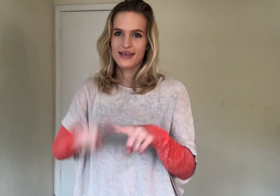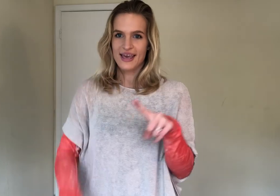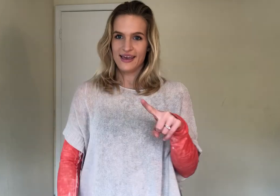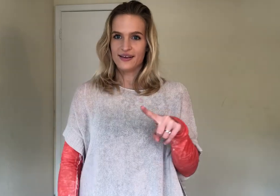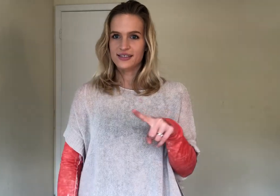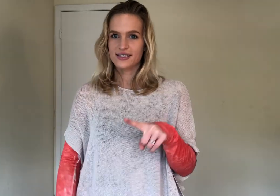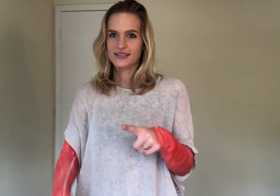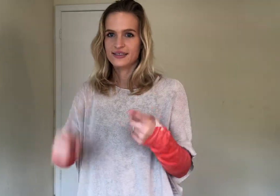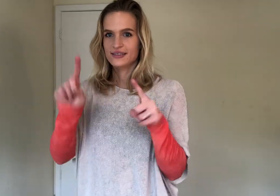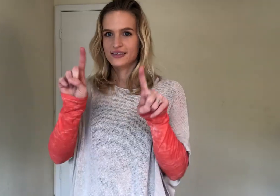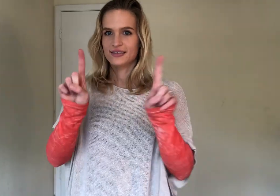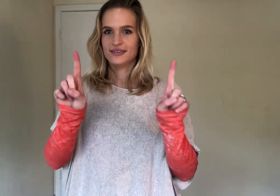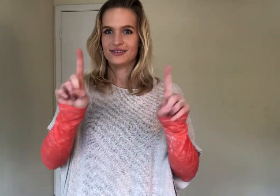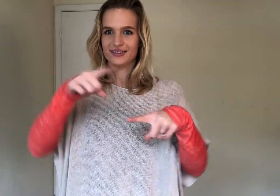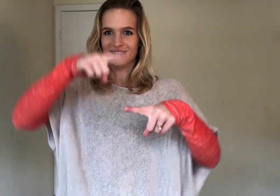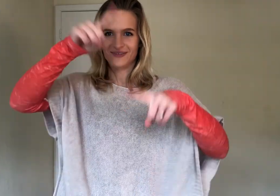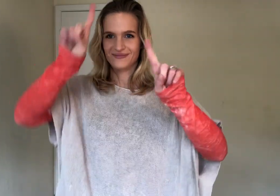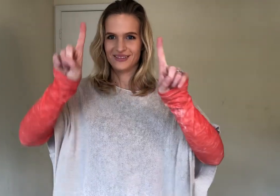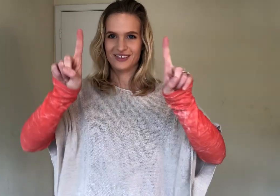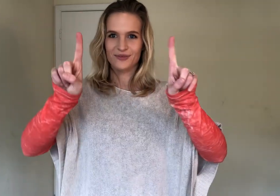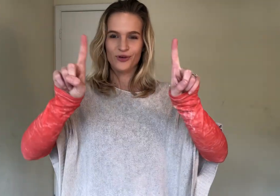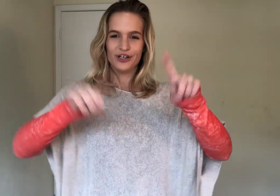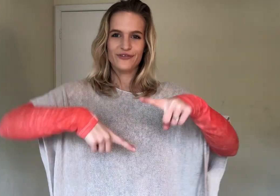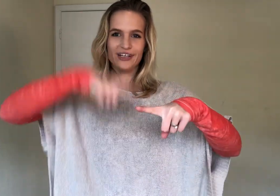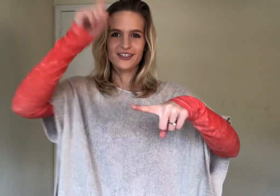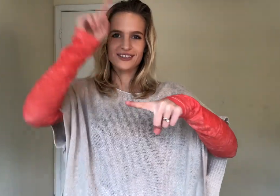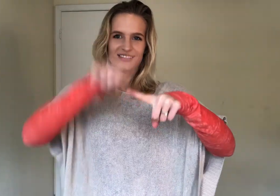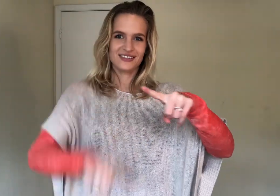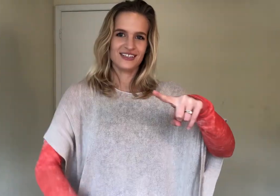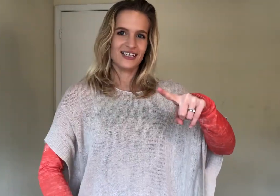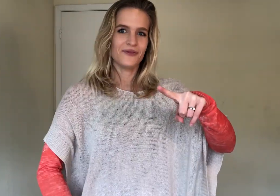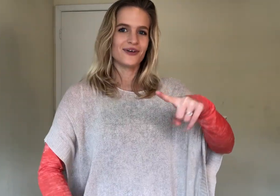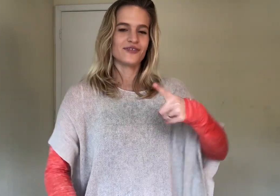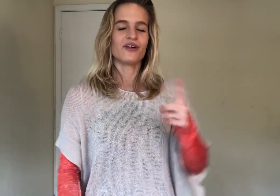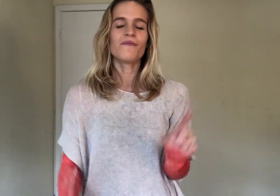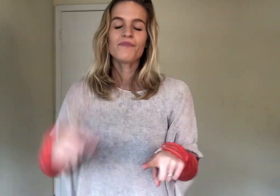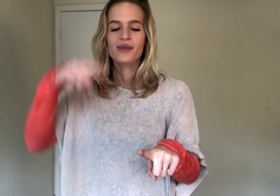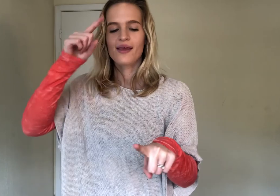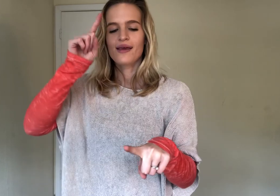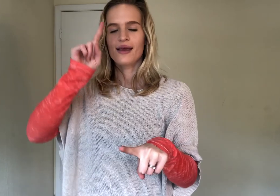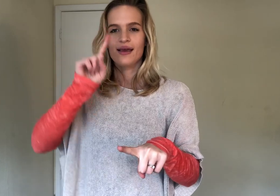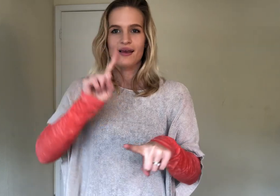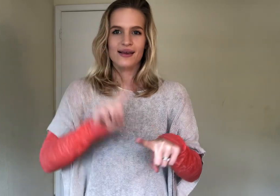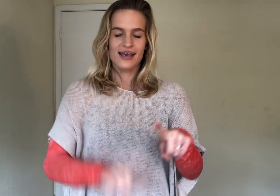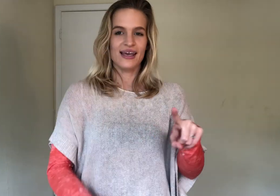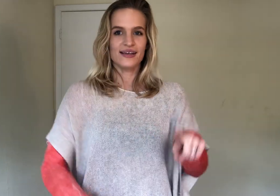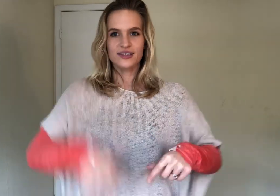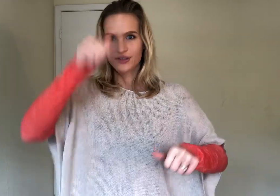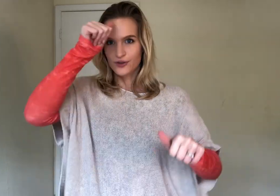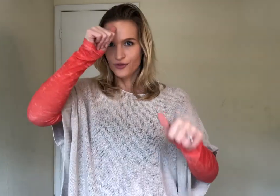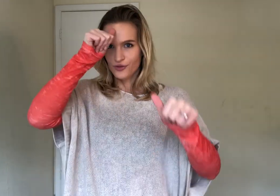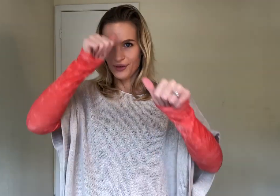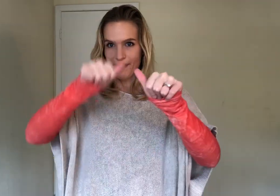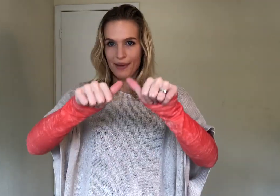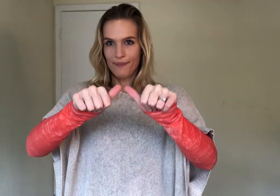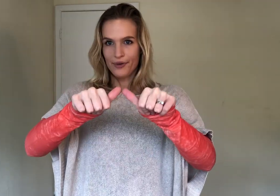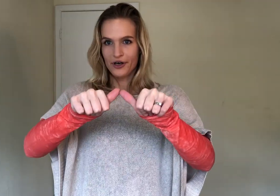Can't. So two pointer fingers. Hit one of them. Can't. Remember. Remember.